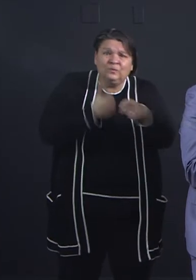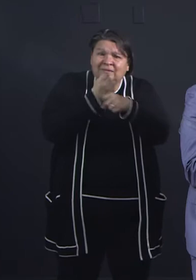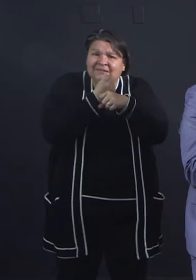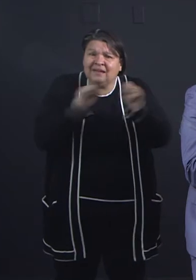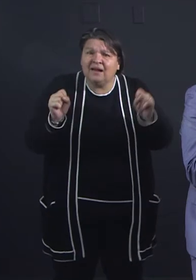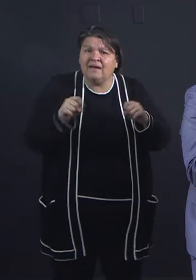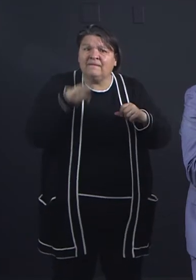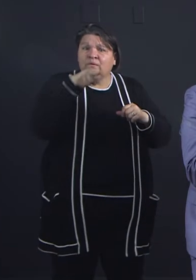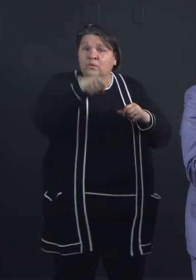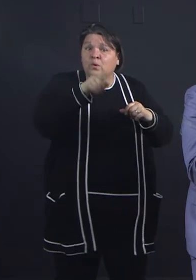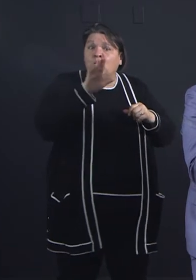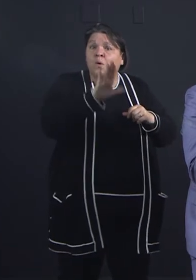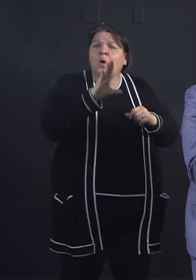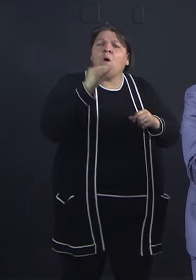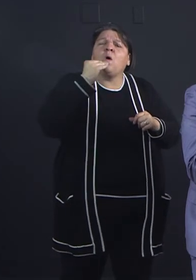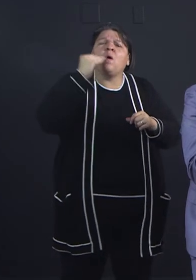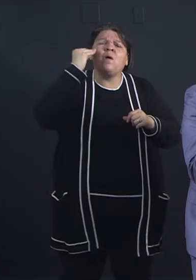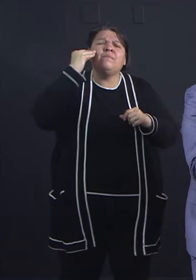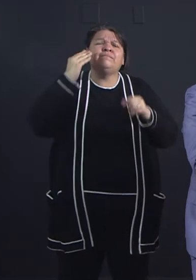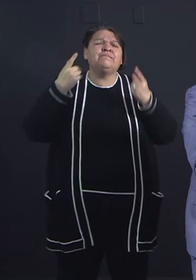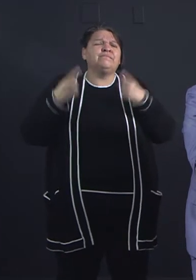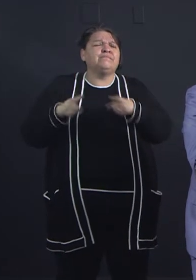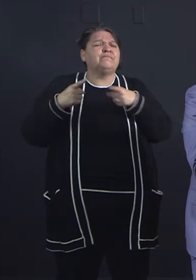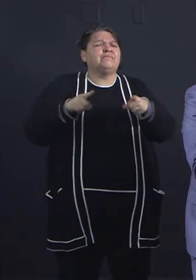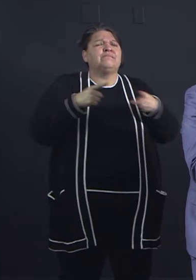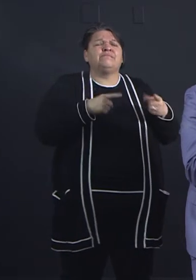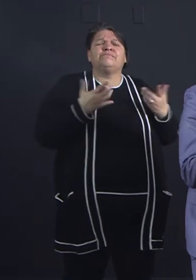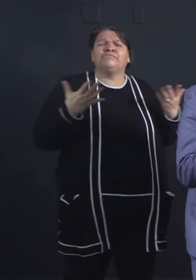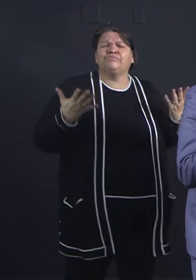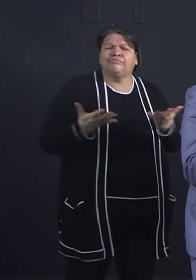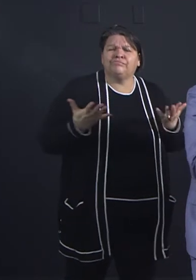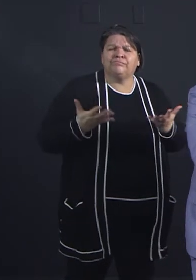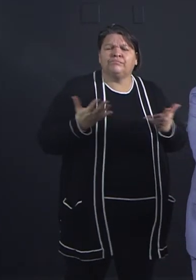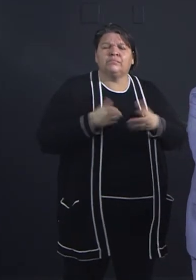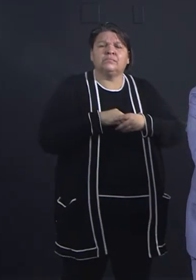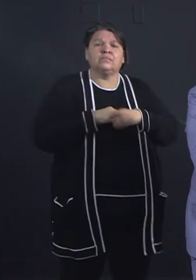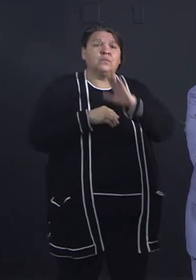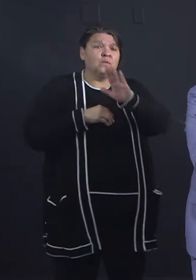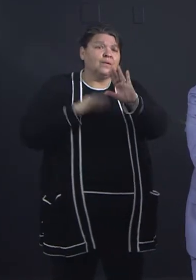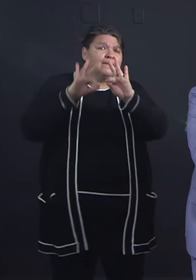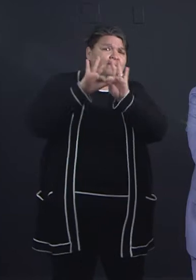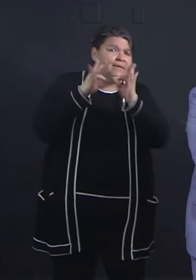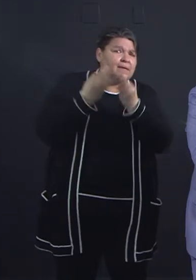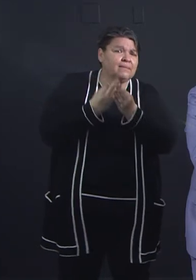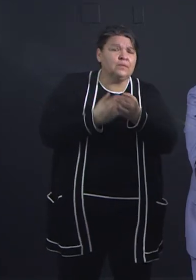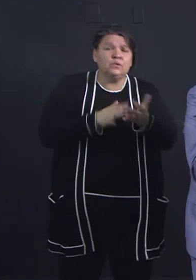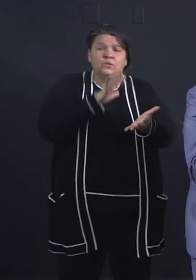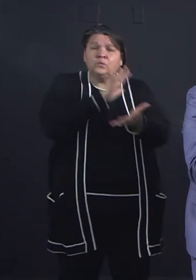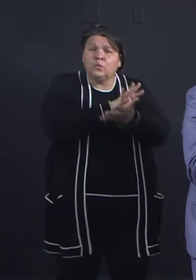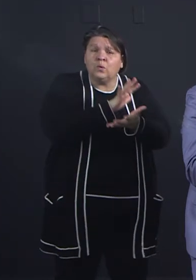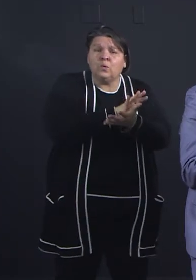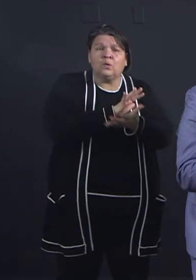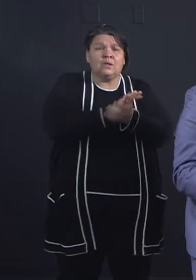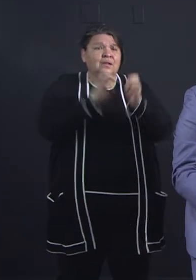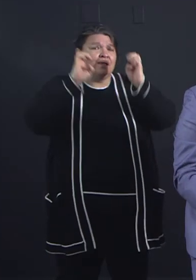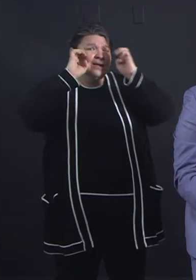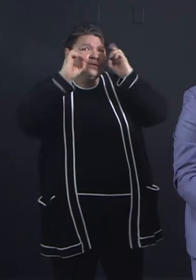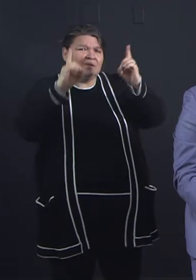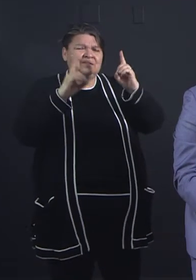is a time where leading with lessons is less important than leading with love. This is difficult for everyone. We have to